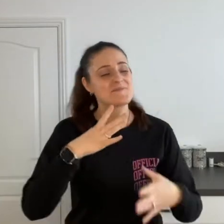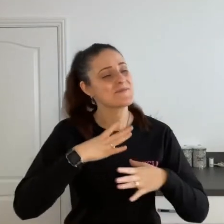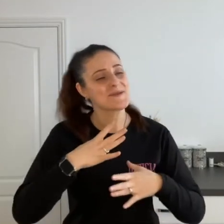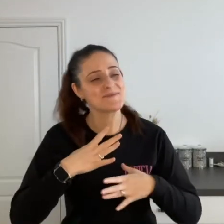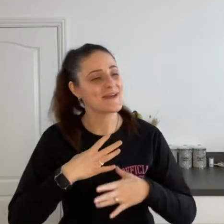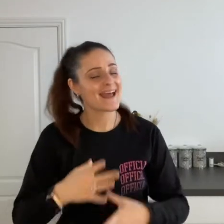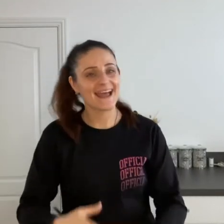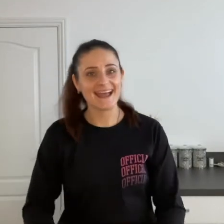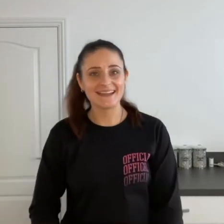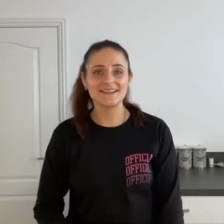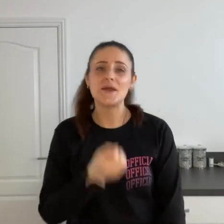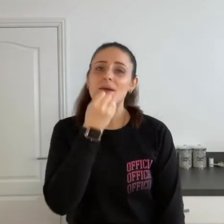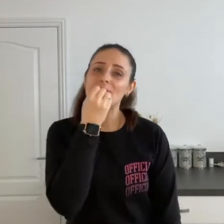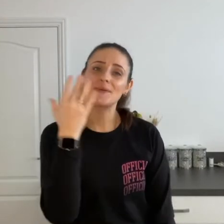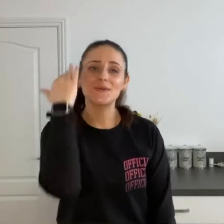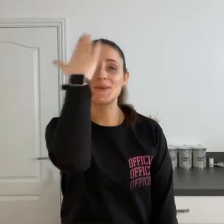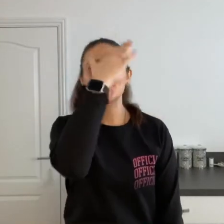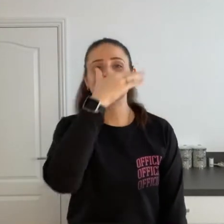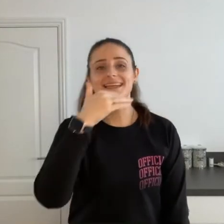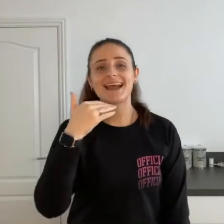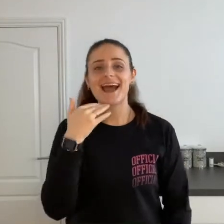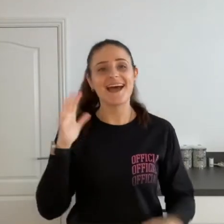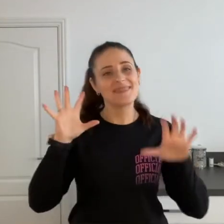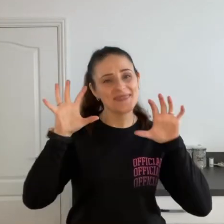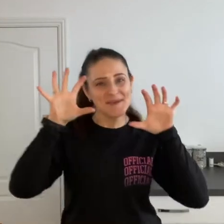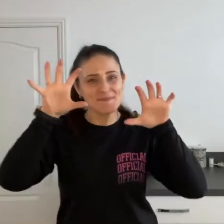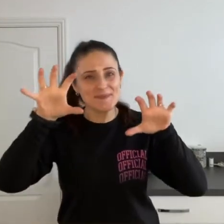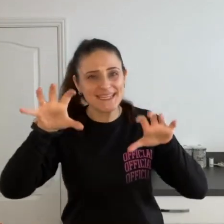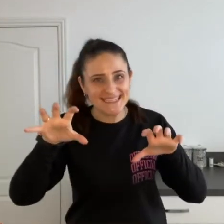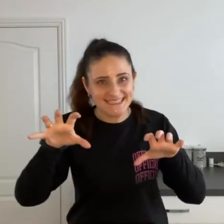prepared Beauty and the beast